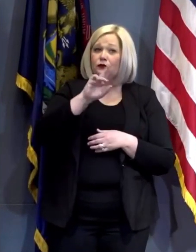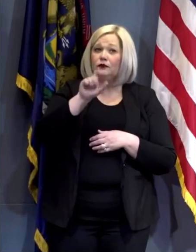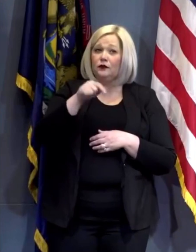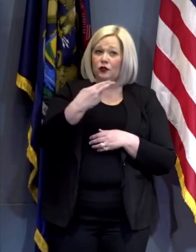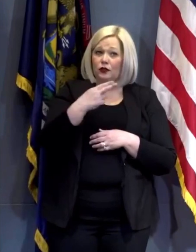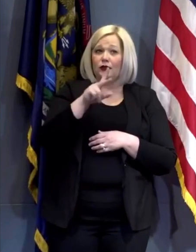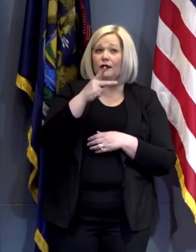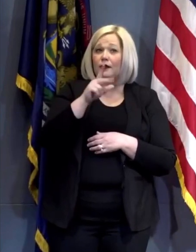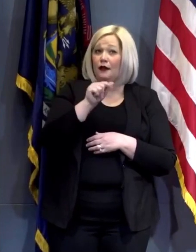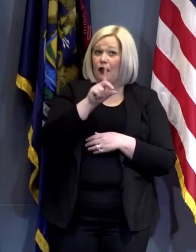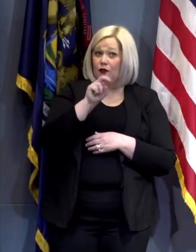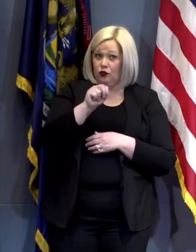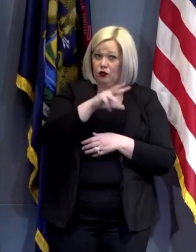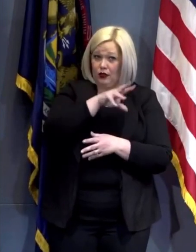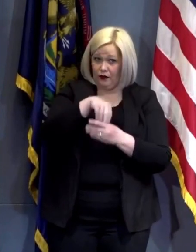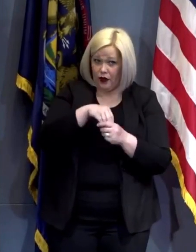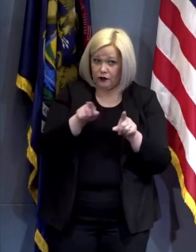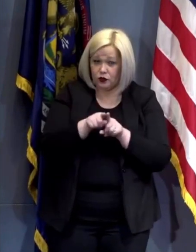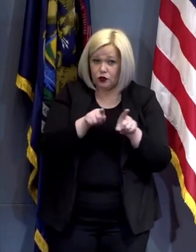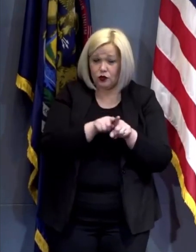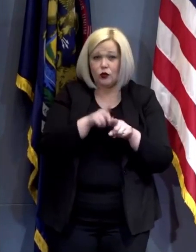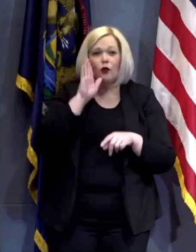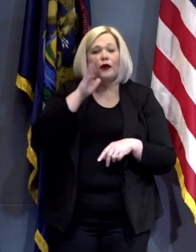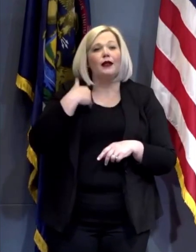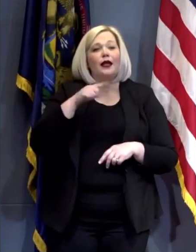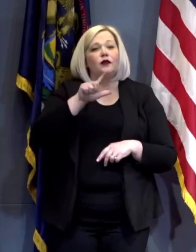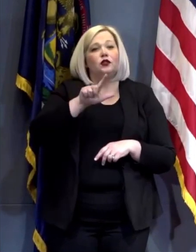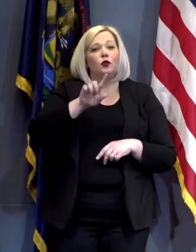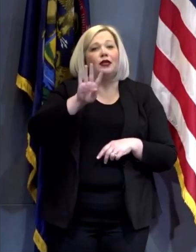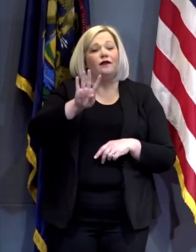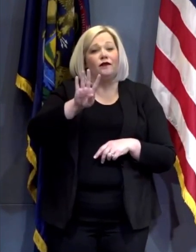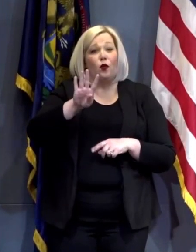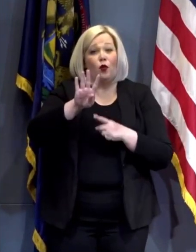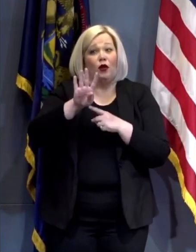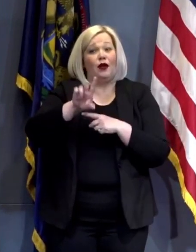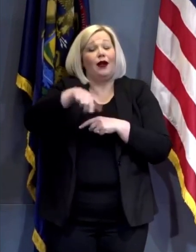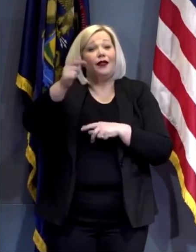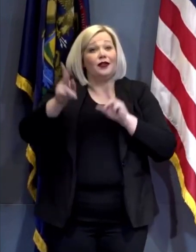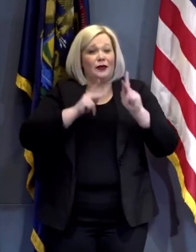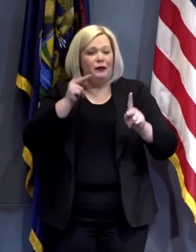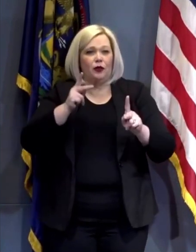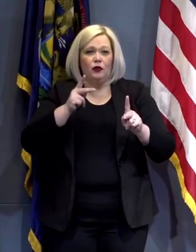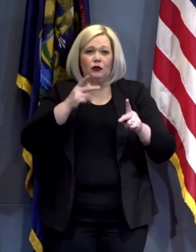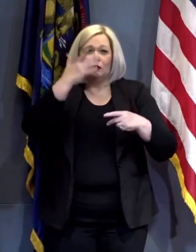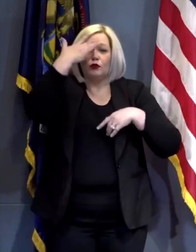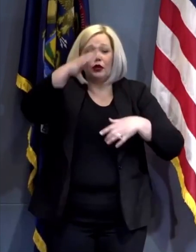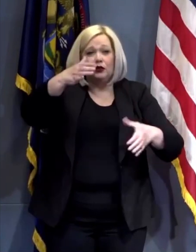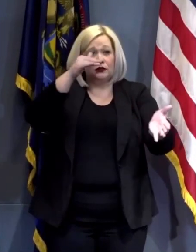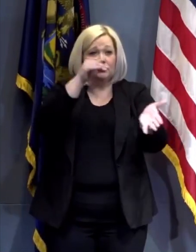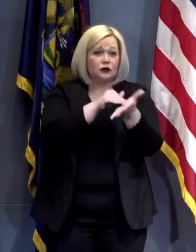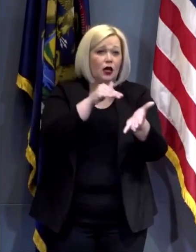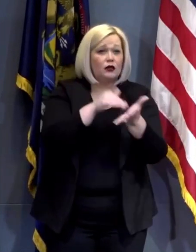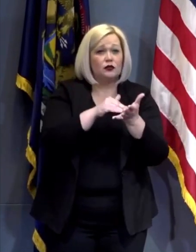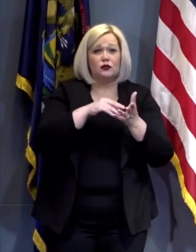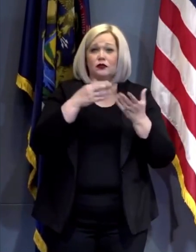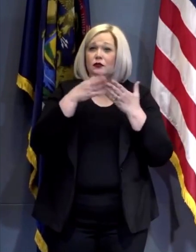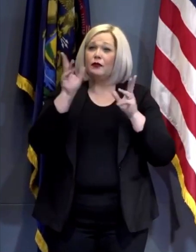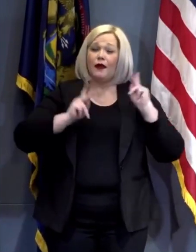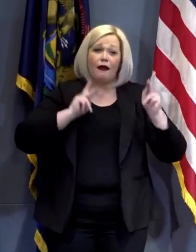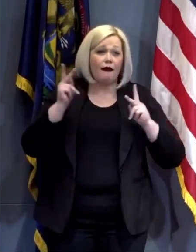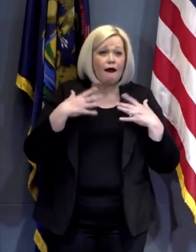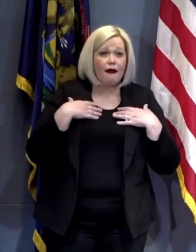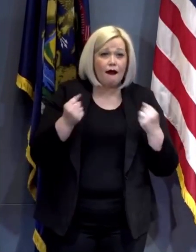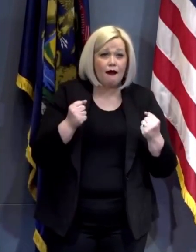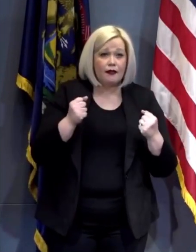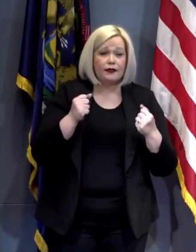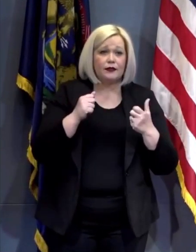Executive. It will also have 24 of some of the greatest minds including doctors, public health experts, scientists,